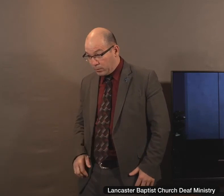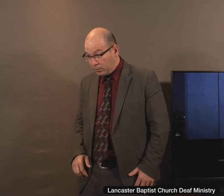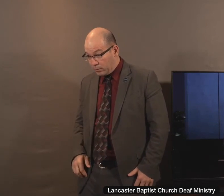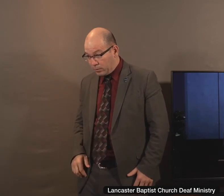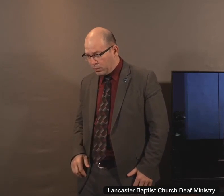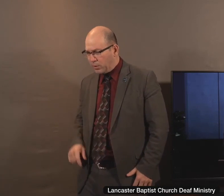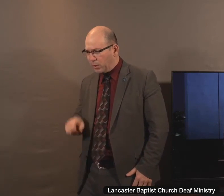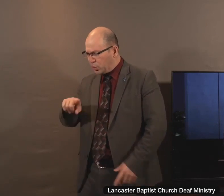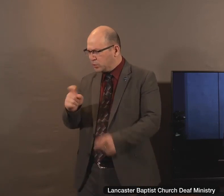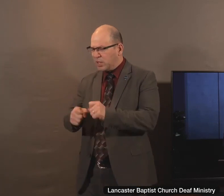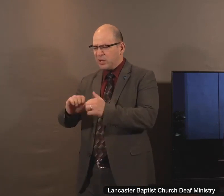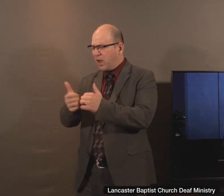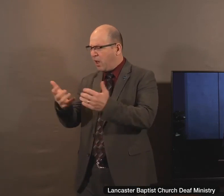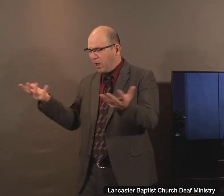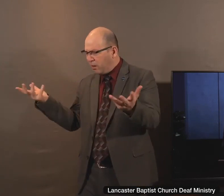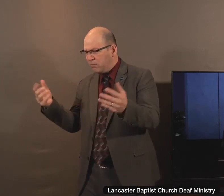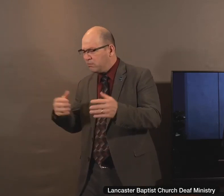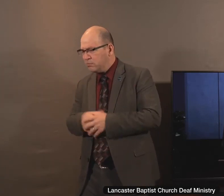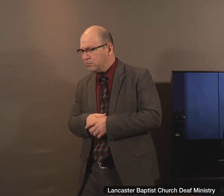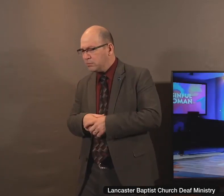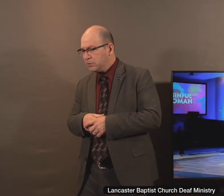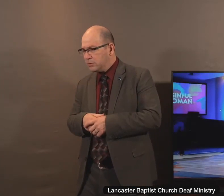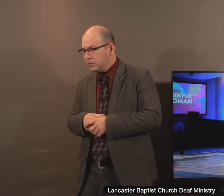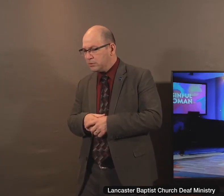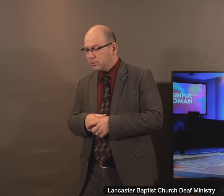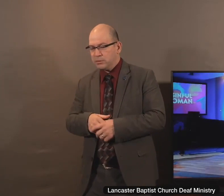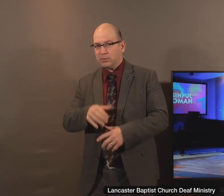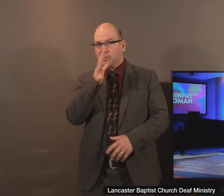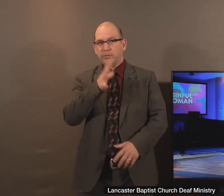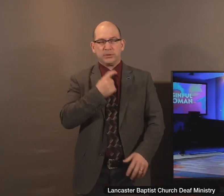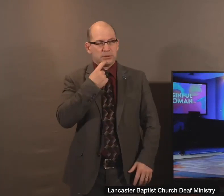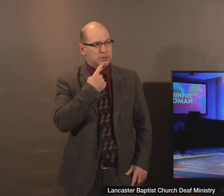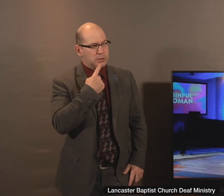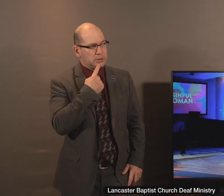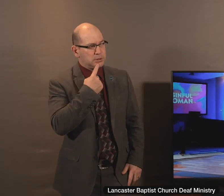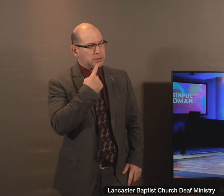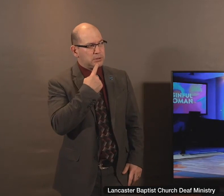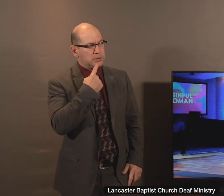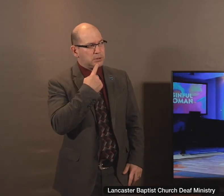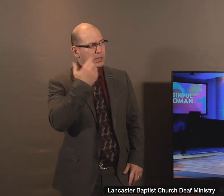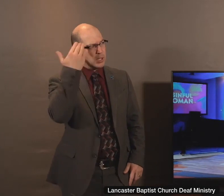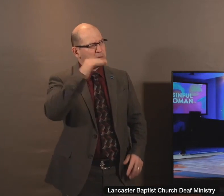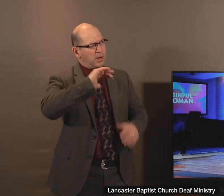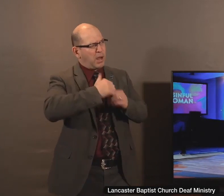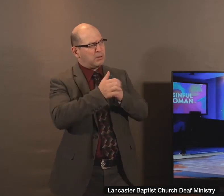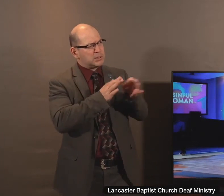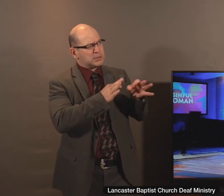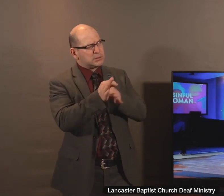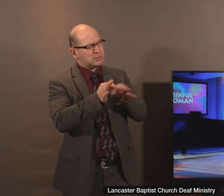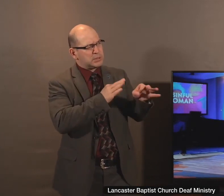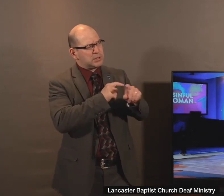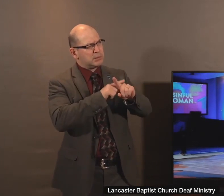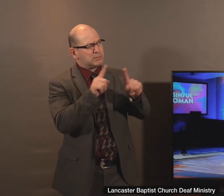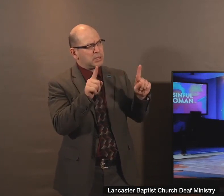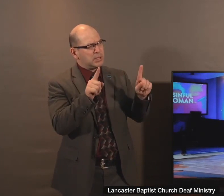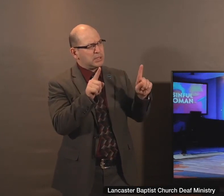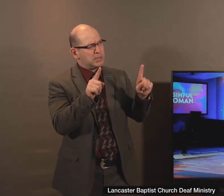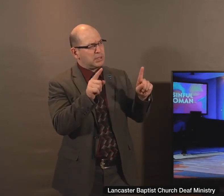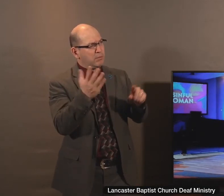change have you had in your life? And the young woman said, you know, I don't really know how to explain it, except I used to be a